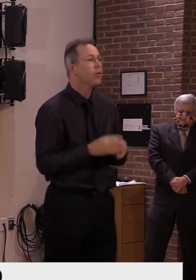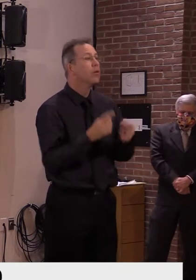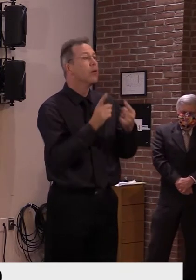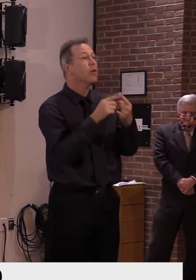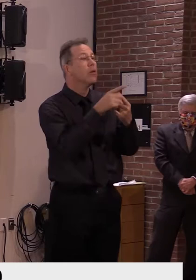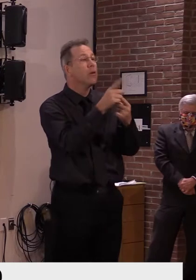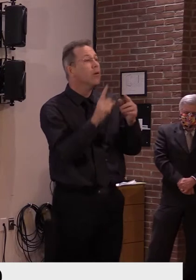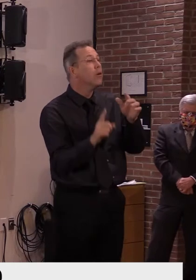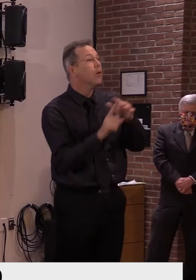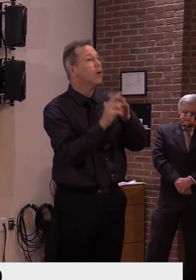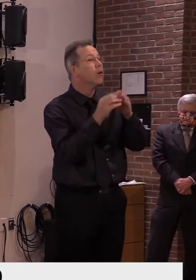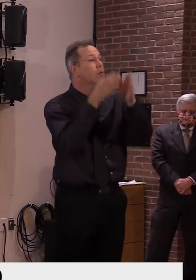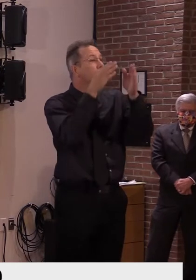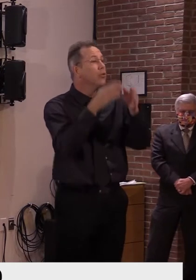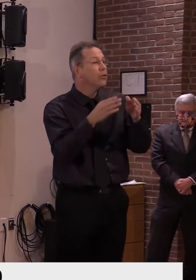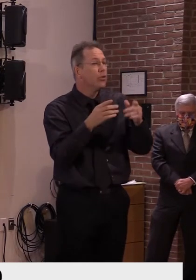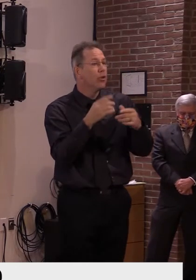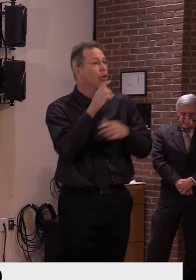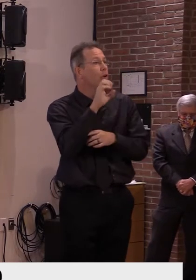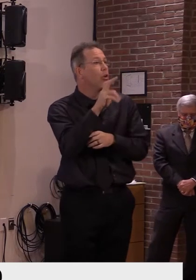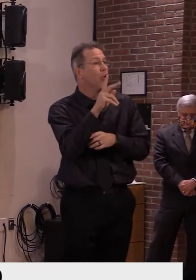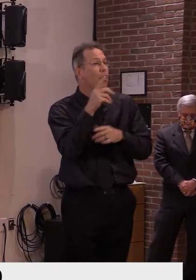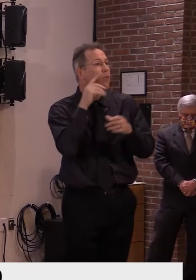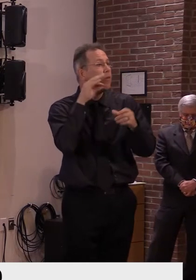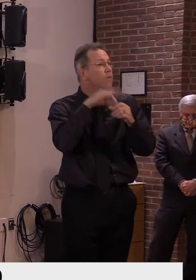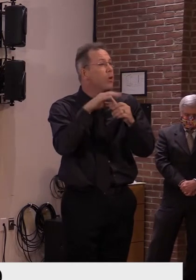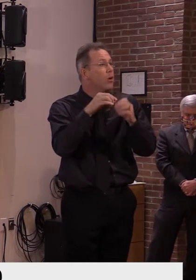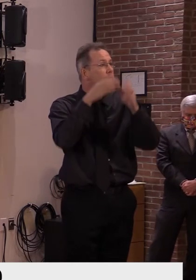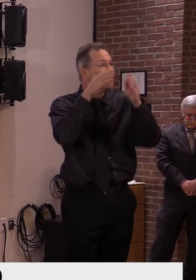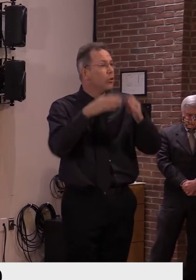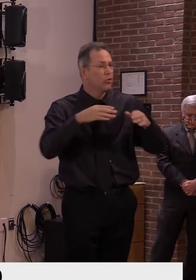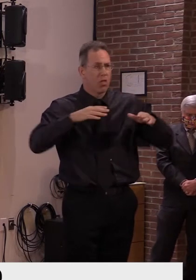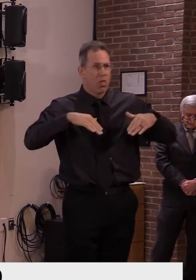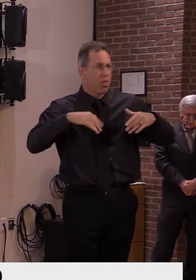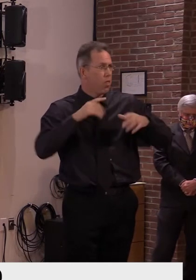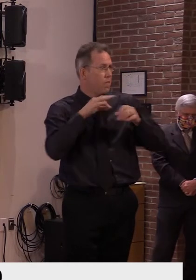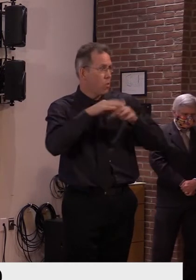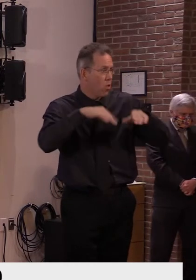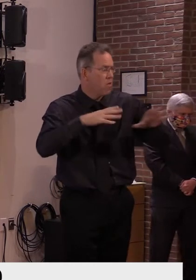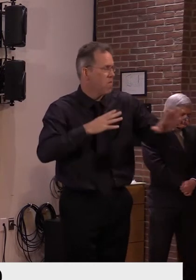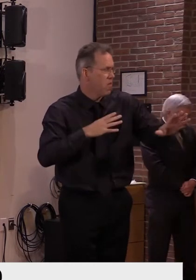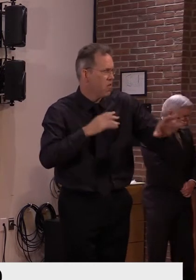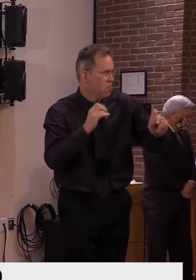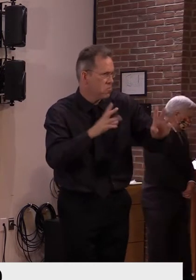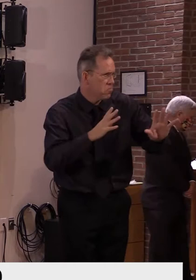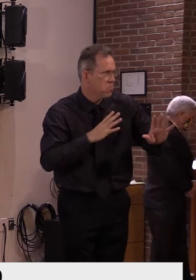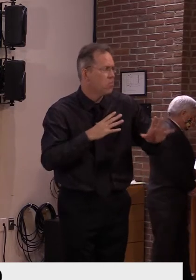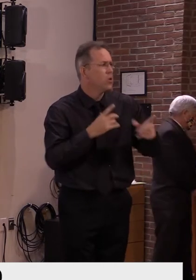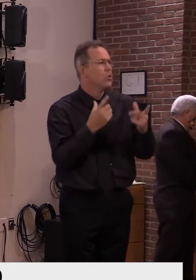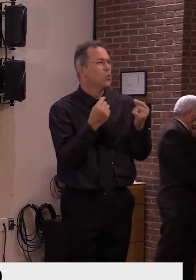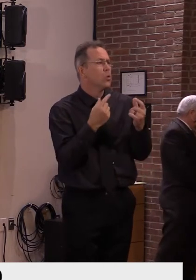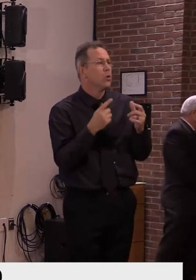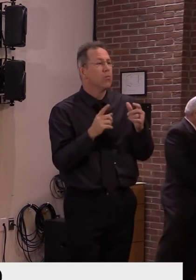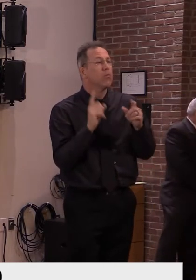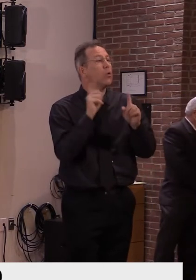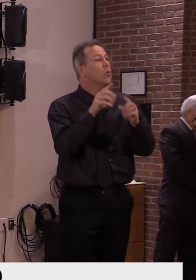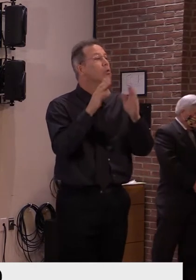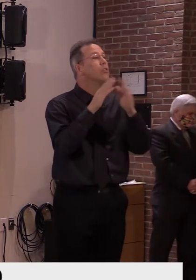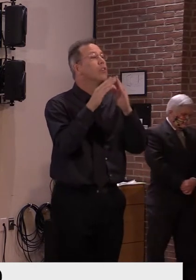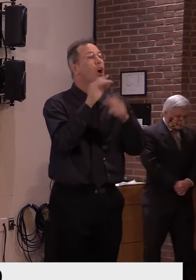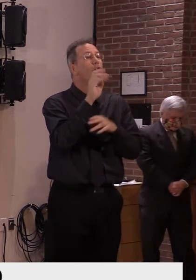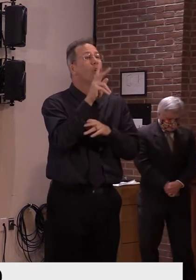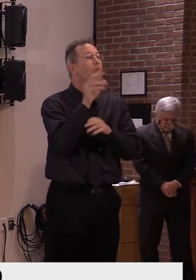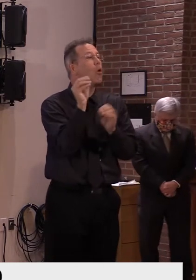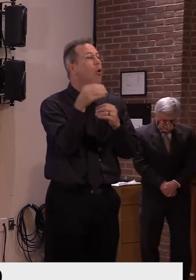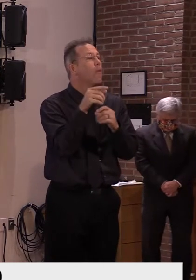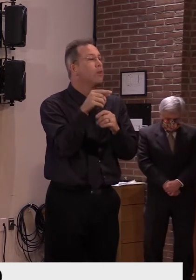If you have not yet voted, you still have options. You can drop off your ballot at your town clerk's office during normal business hours any